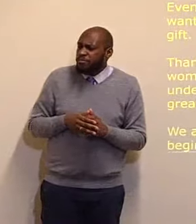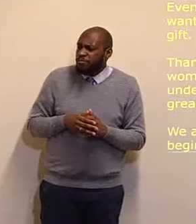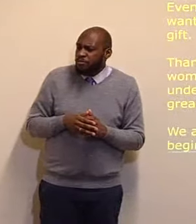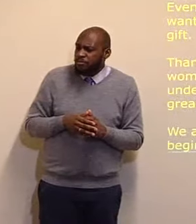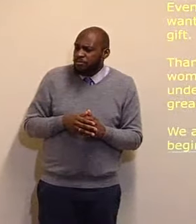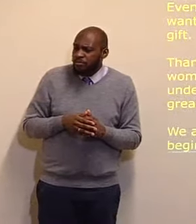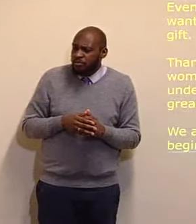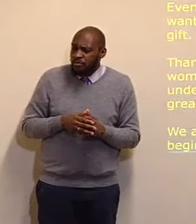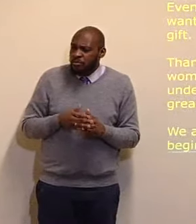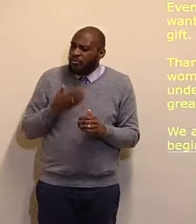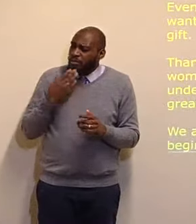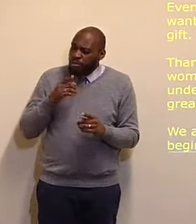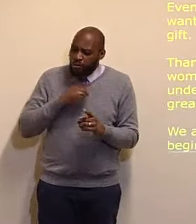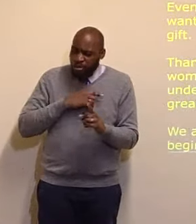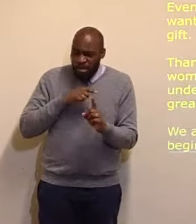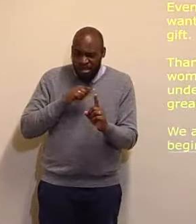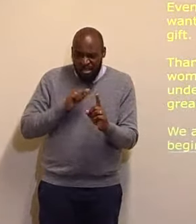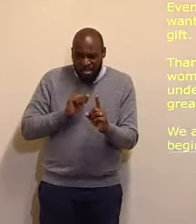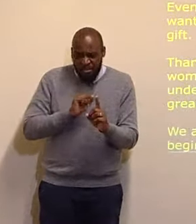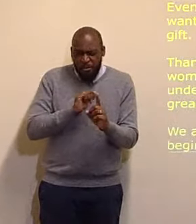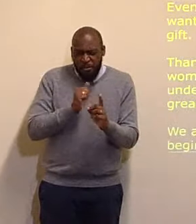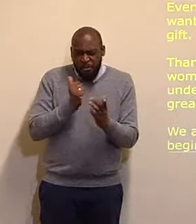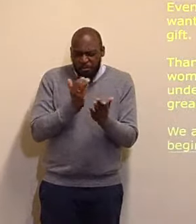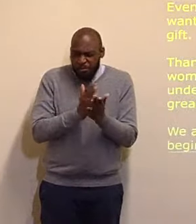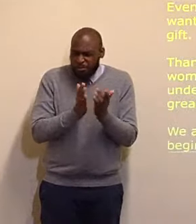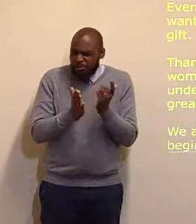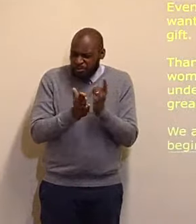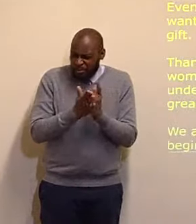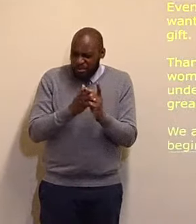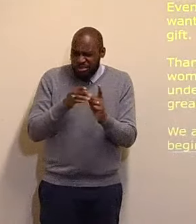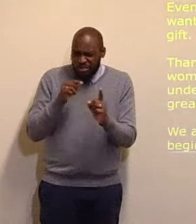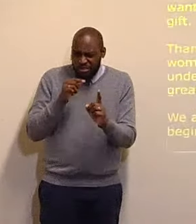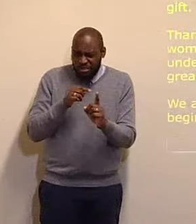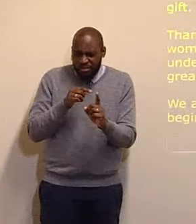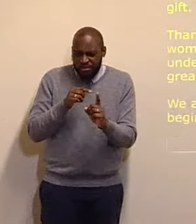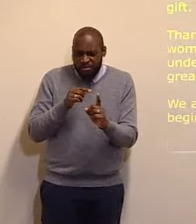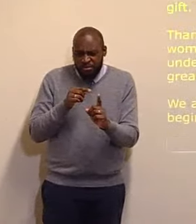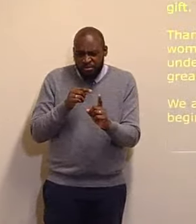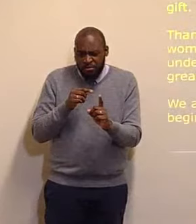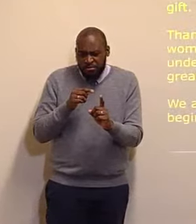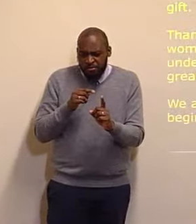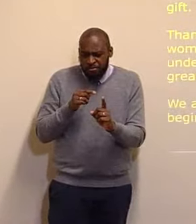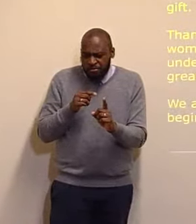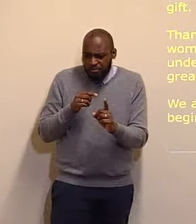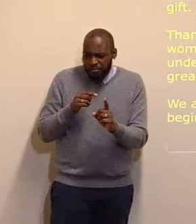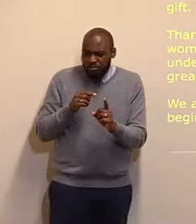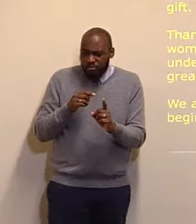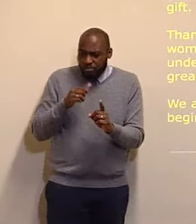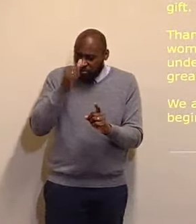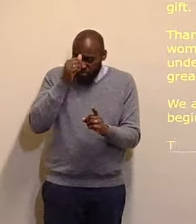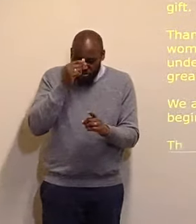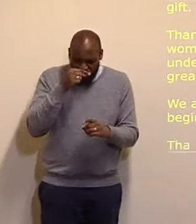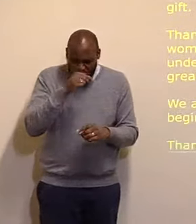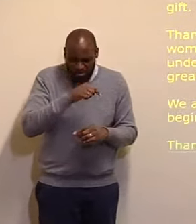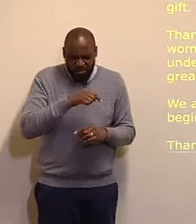during all the wars, that this world have known, but even in this great nation, Lord, that their